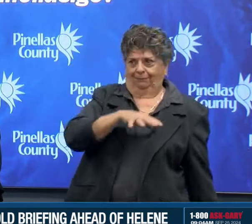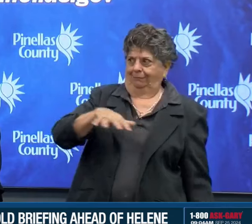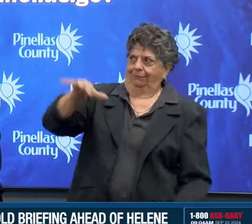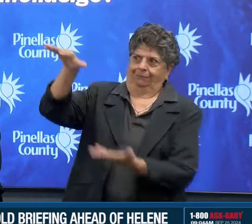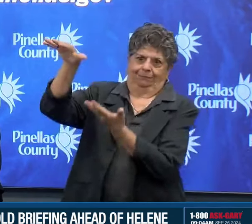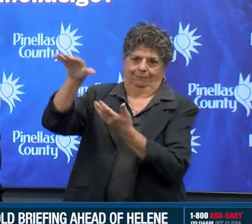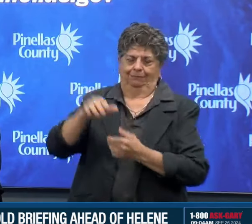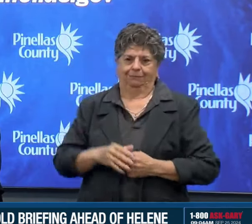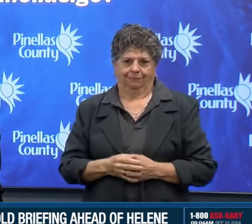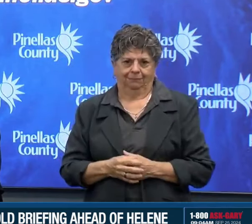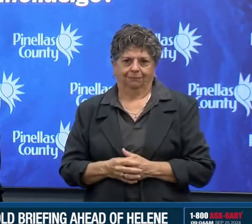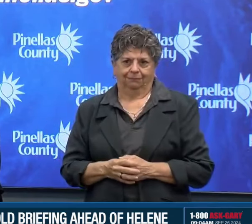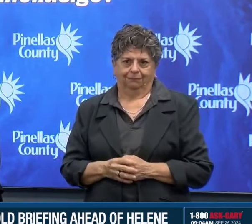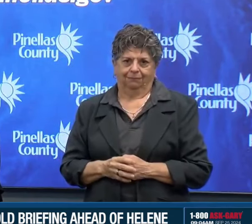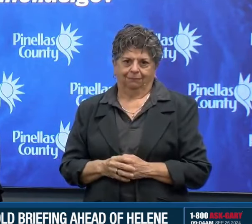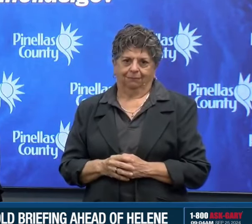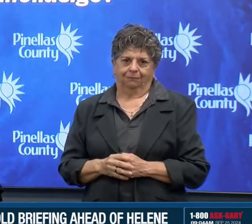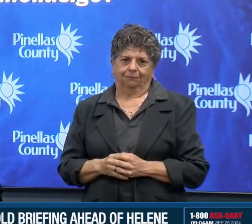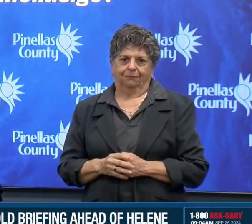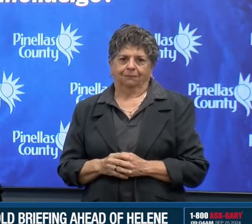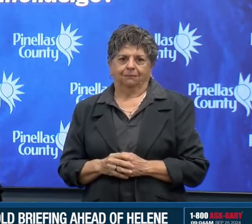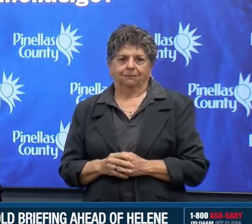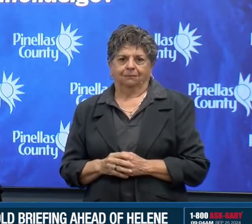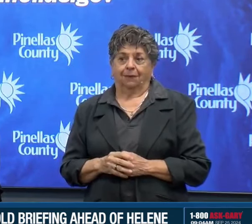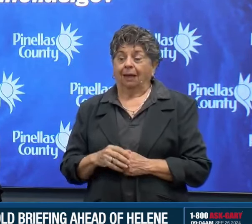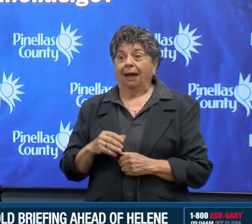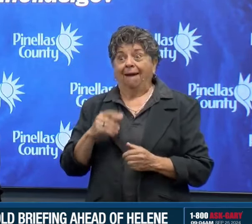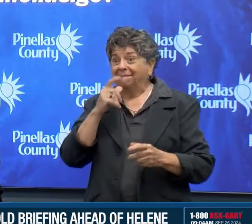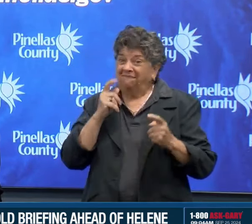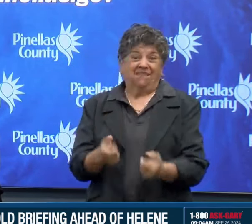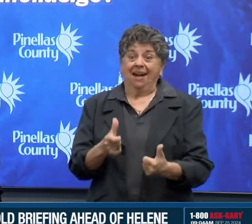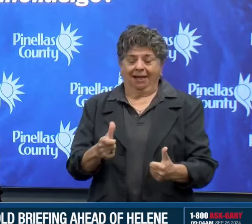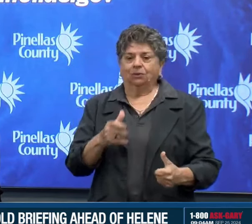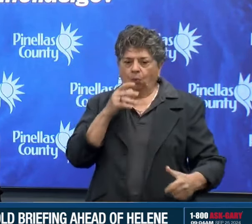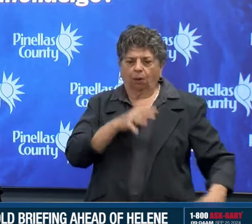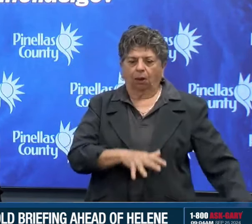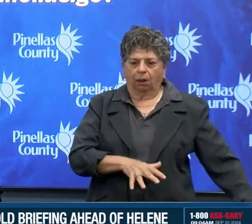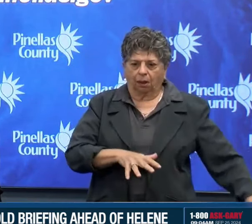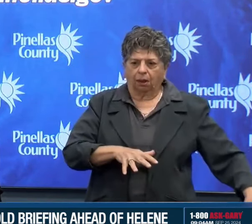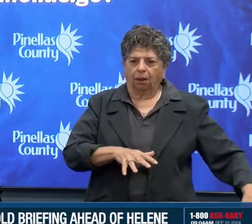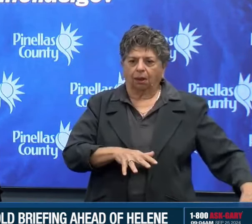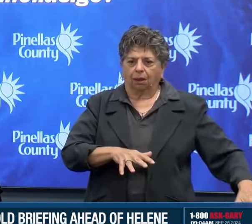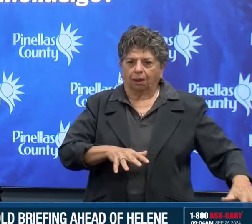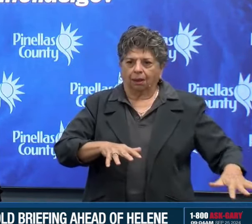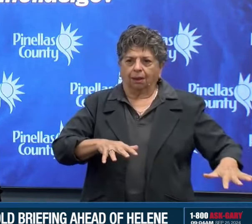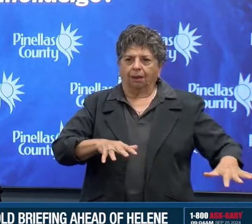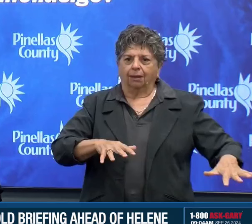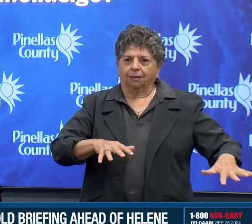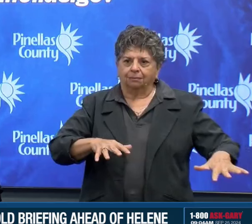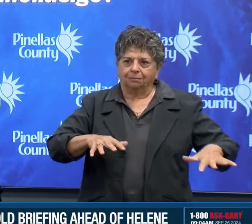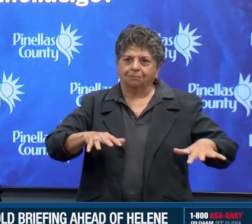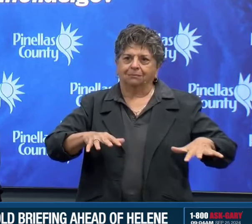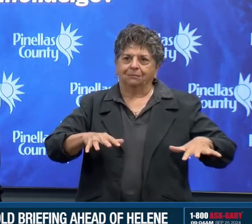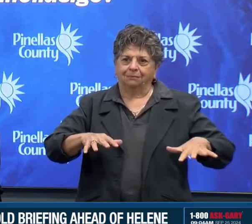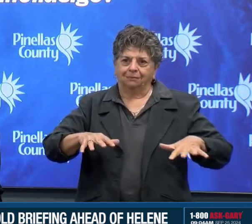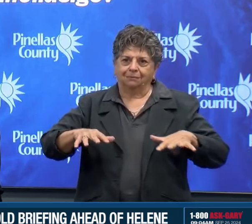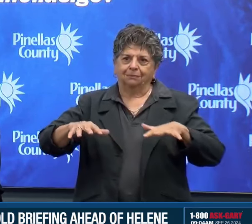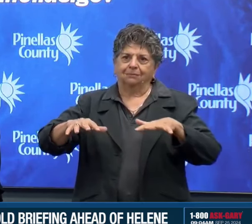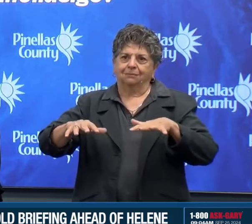storm surge is it's not going to be quick. Like the winds we anticipate we are going to have elevated waters